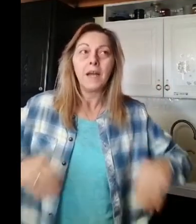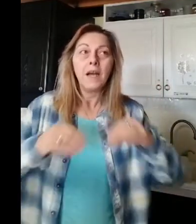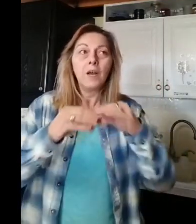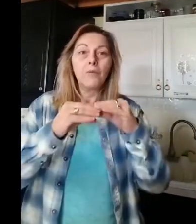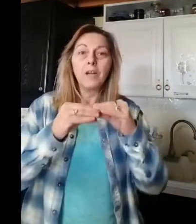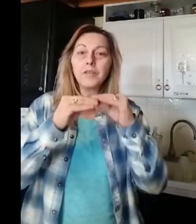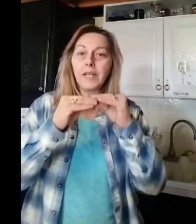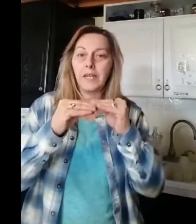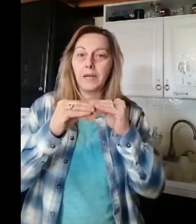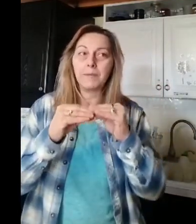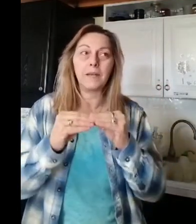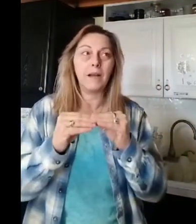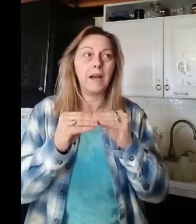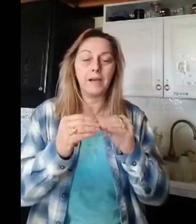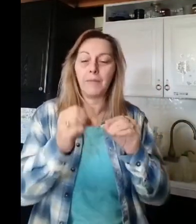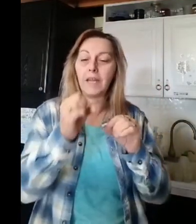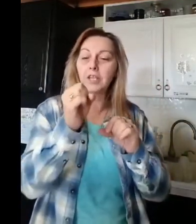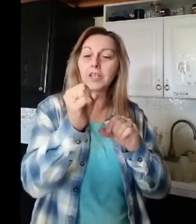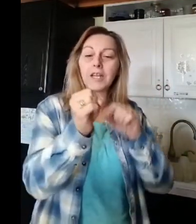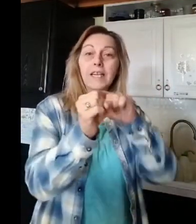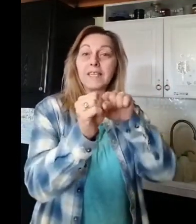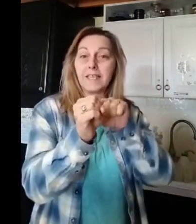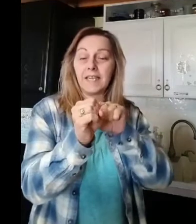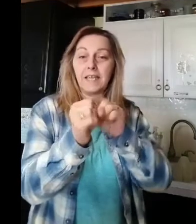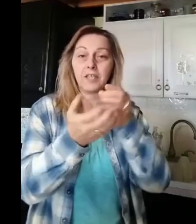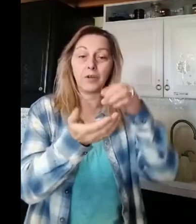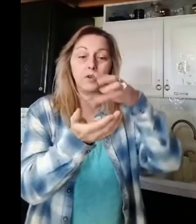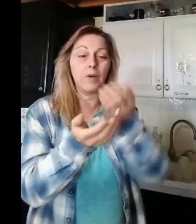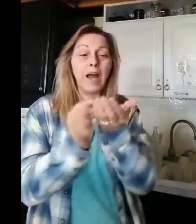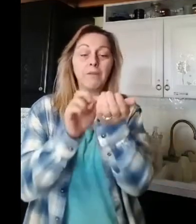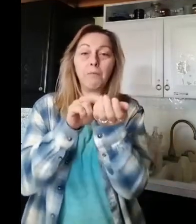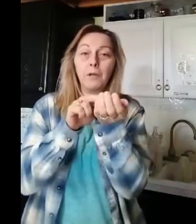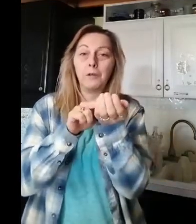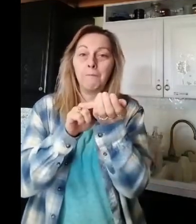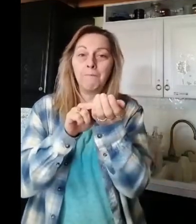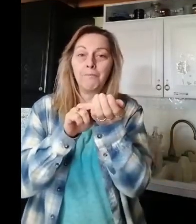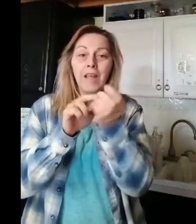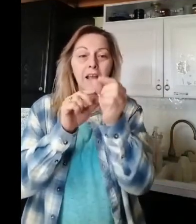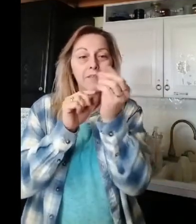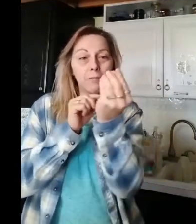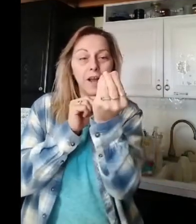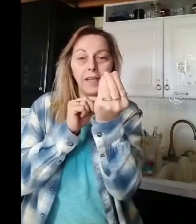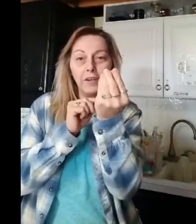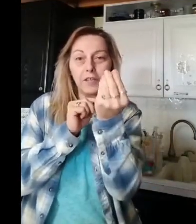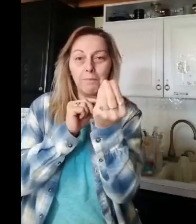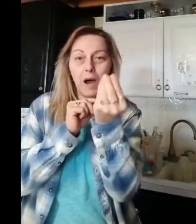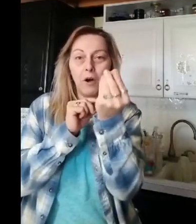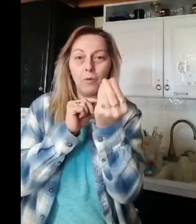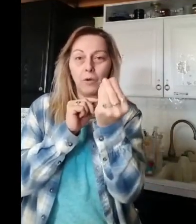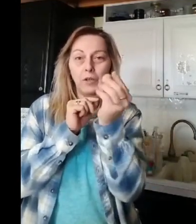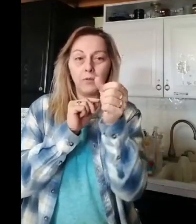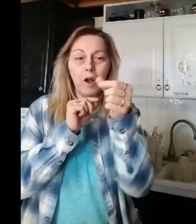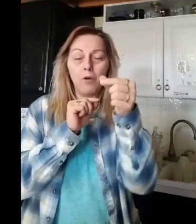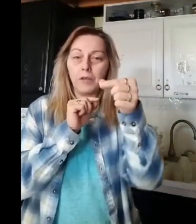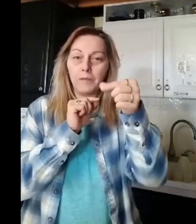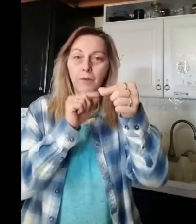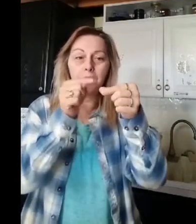Rose hips, it looks like a seed. So you'll have your bloom, and then right here at the ball where you're holding the rose,